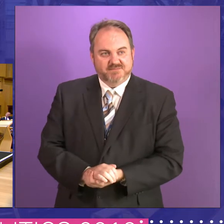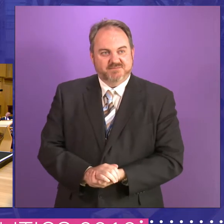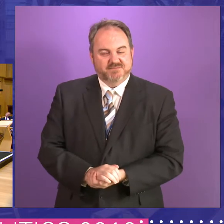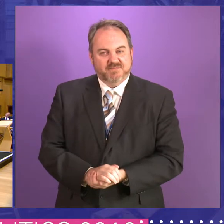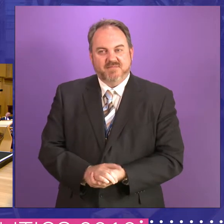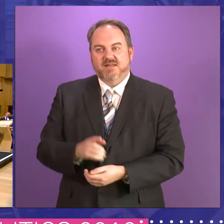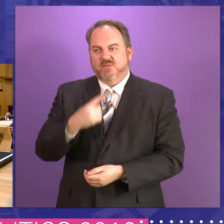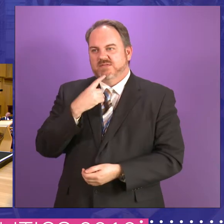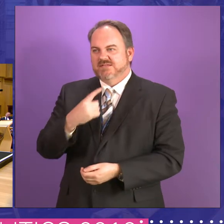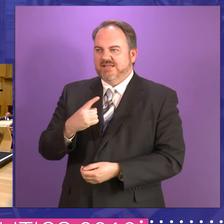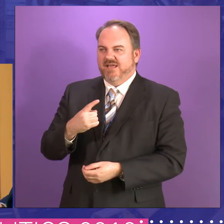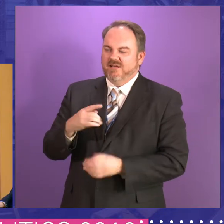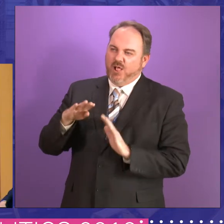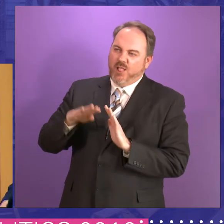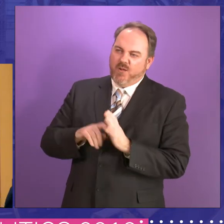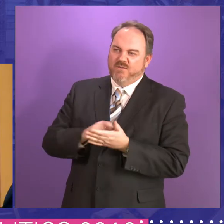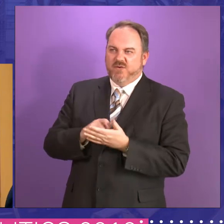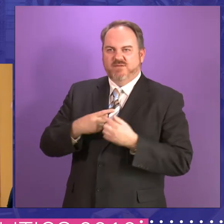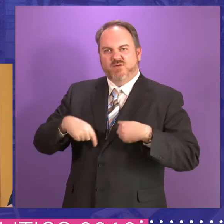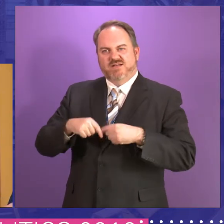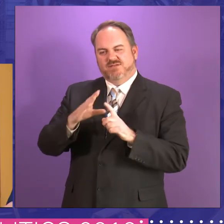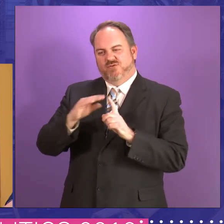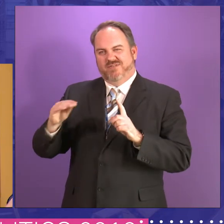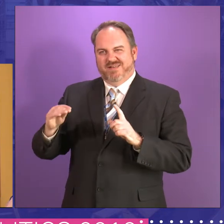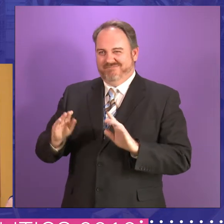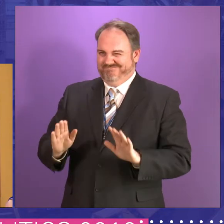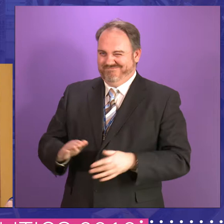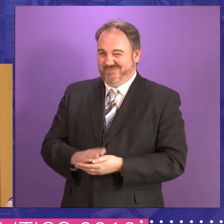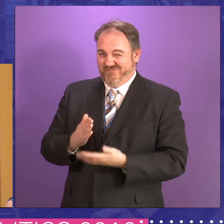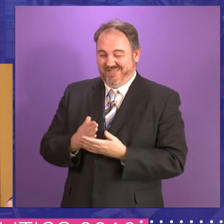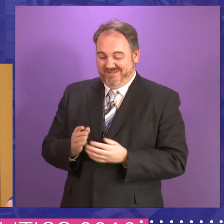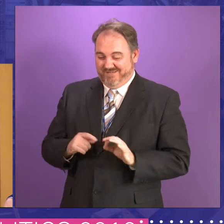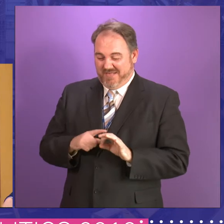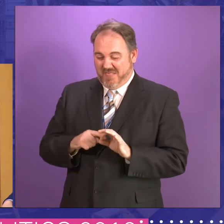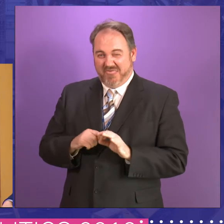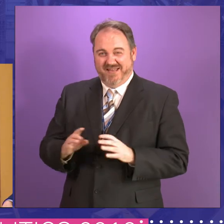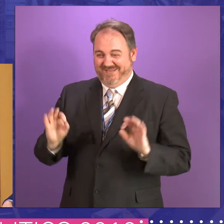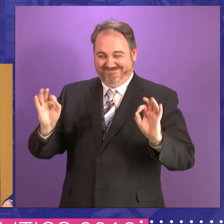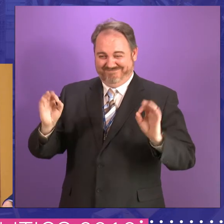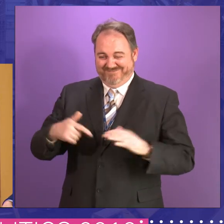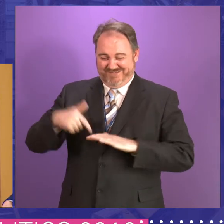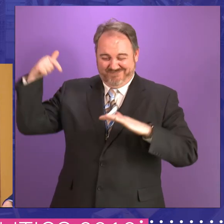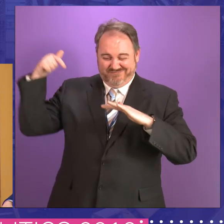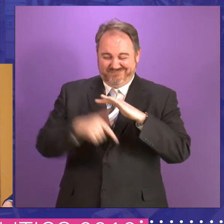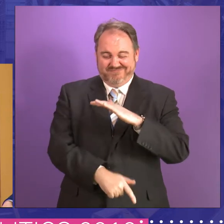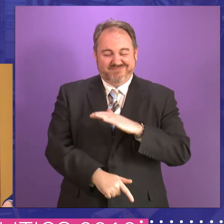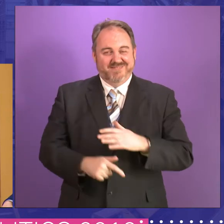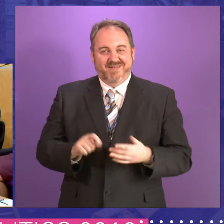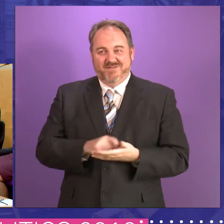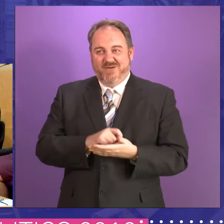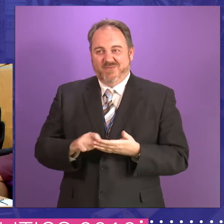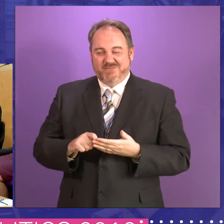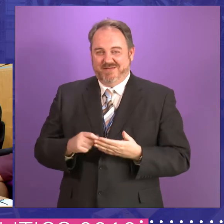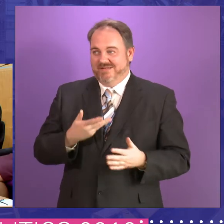I think low is perhaps charitable. Um, sinking through the floor seemed to be my recollection of the, of the times. And was looking,